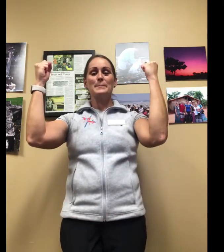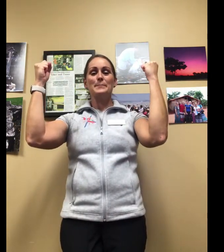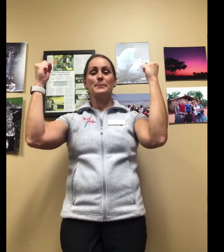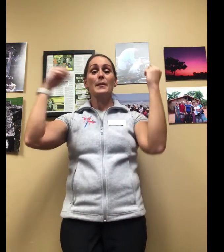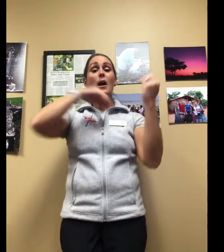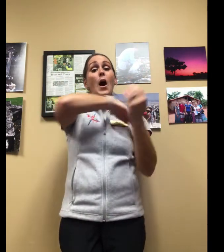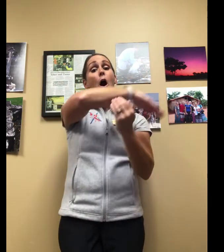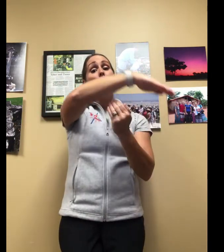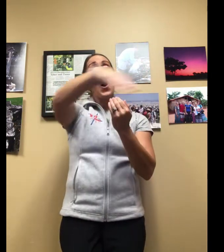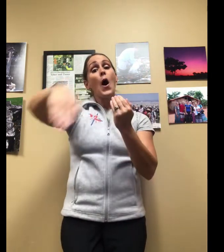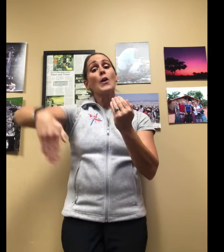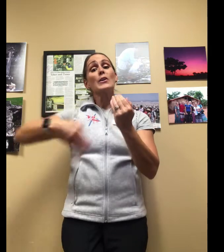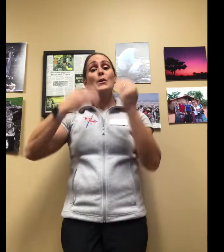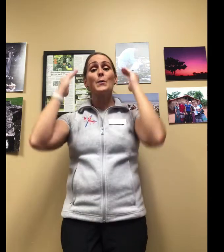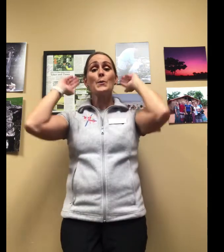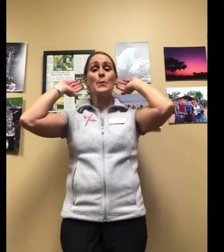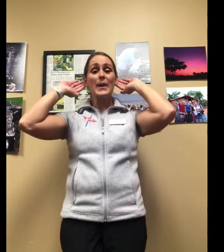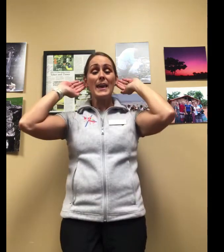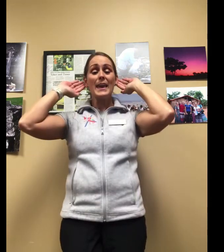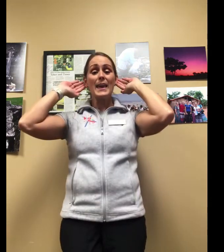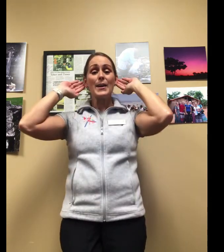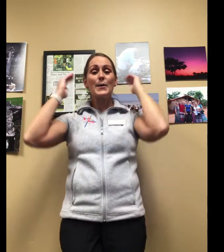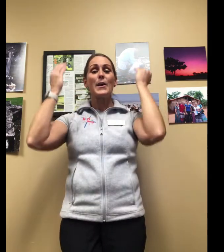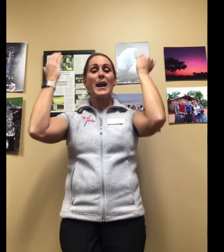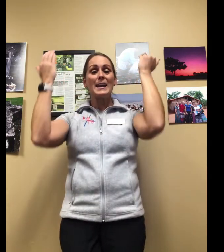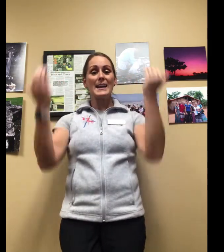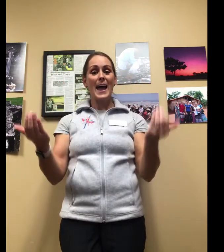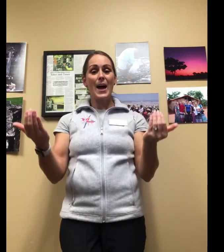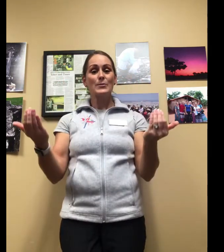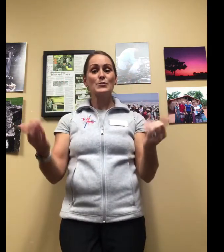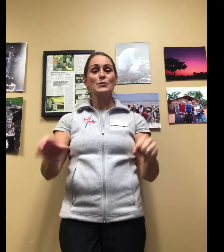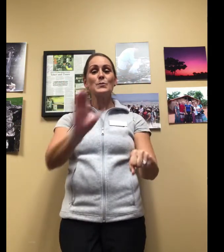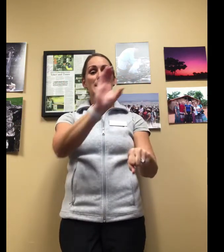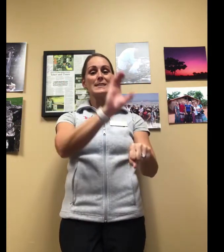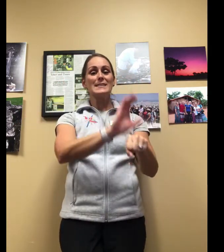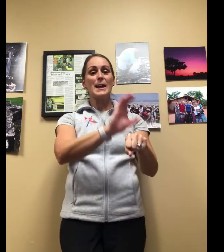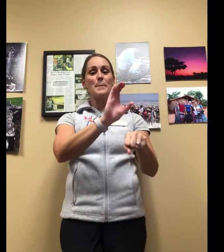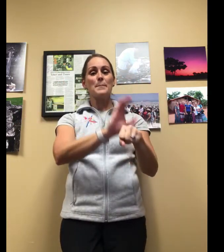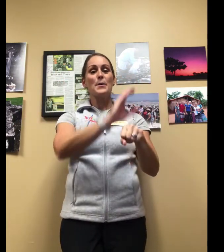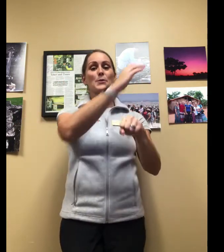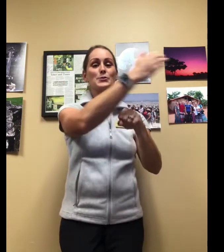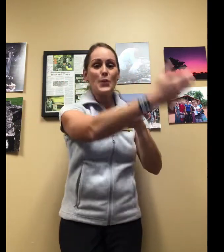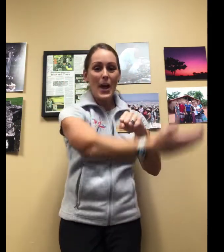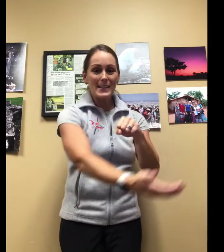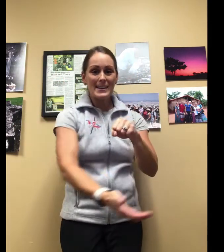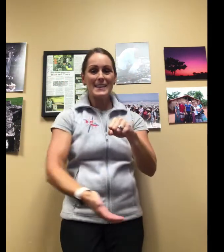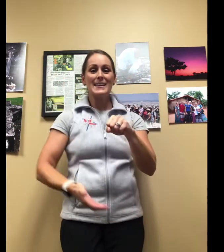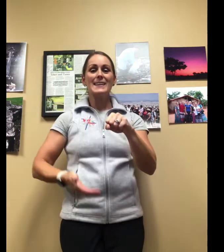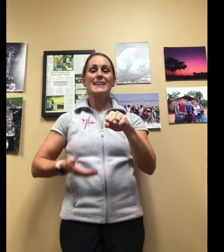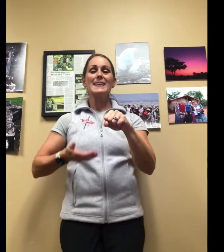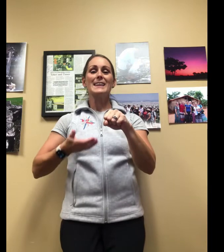Though you hear, now to his temple draw near